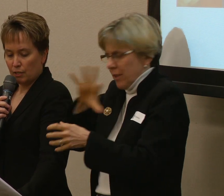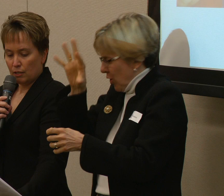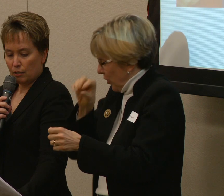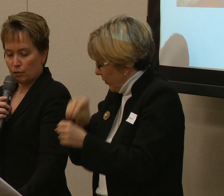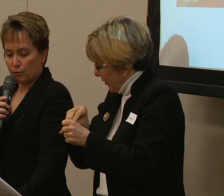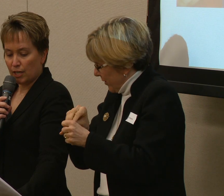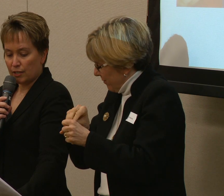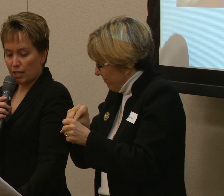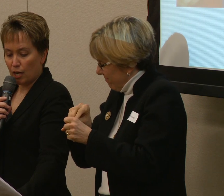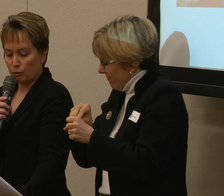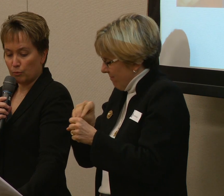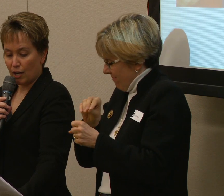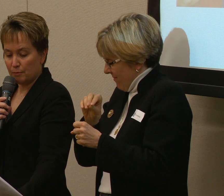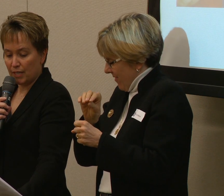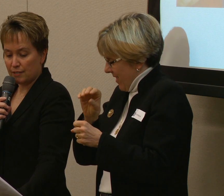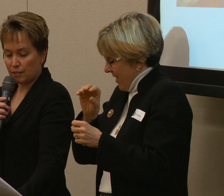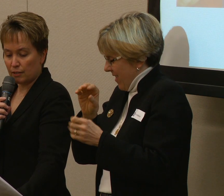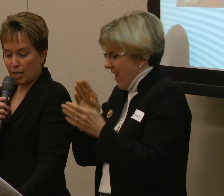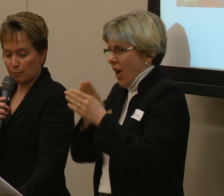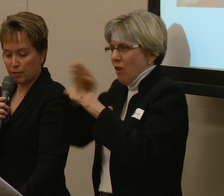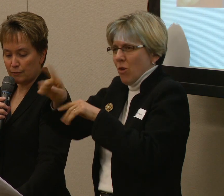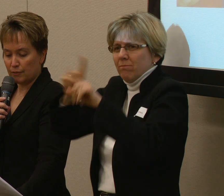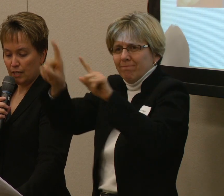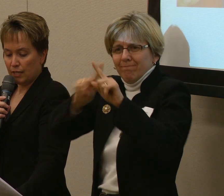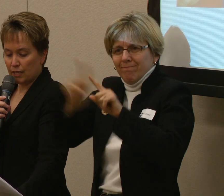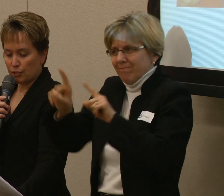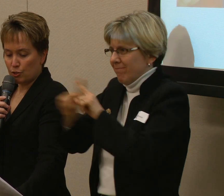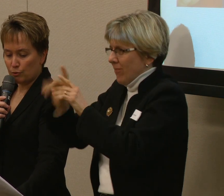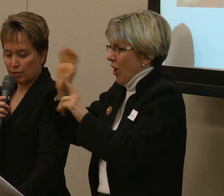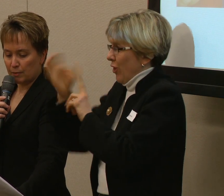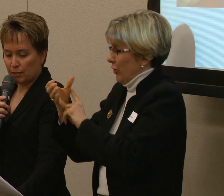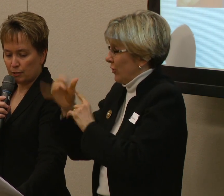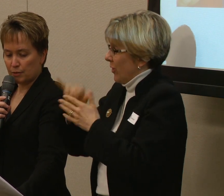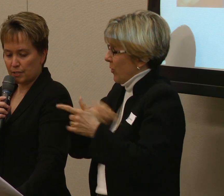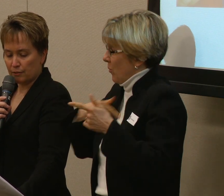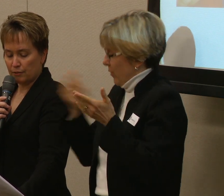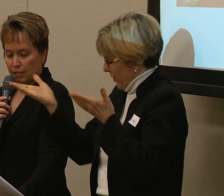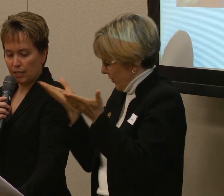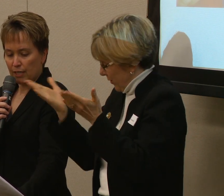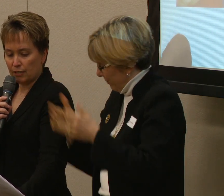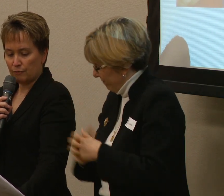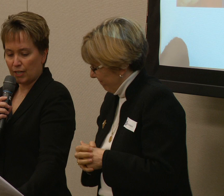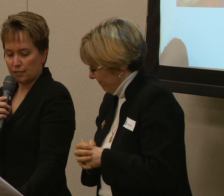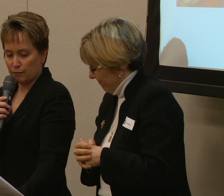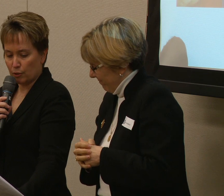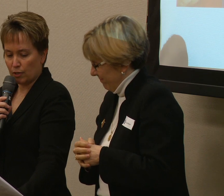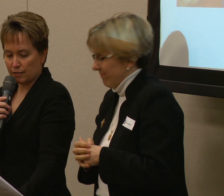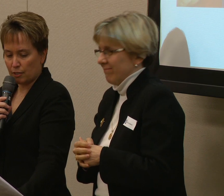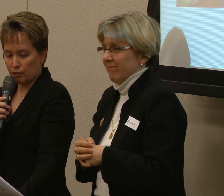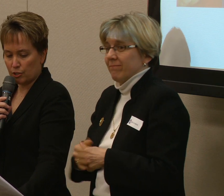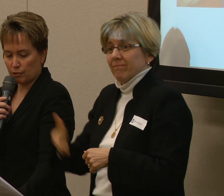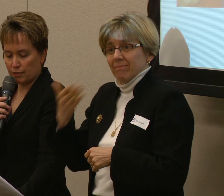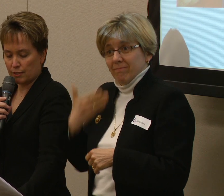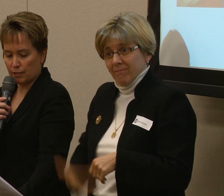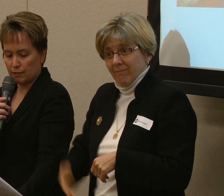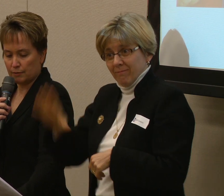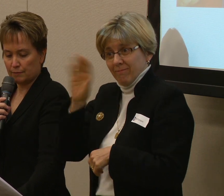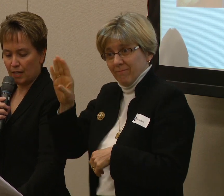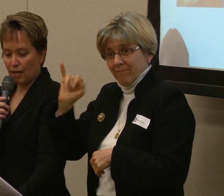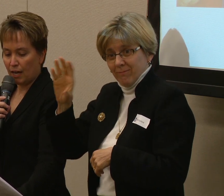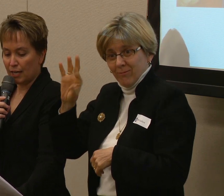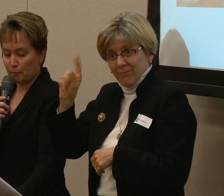regarding how broad-based, collaborative can truly be inclusive and effective across cultures.